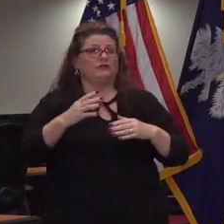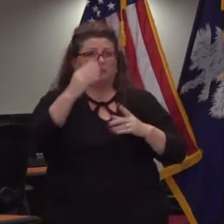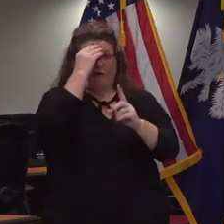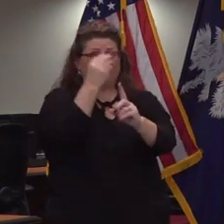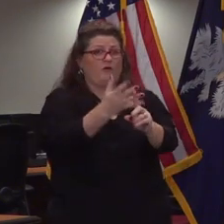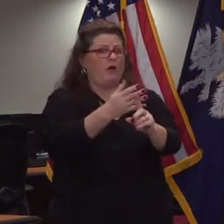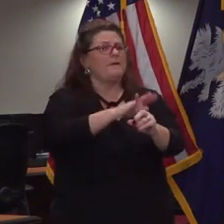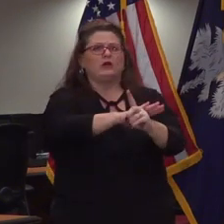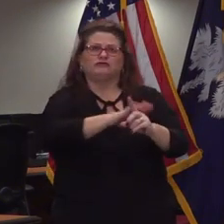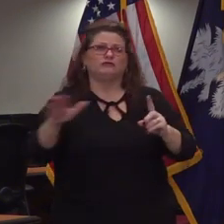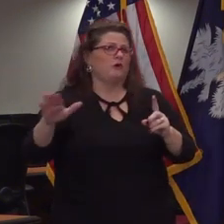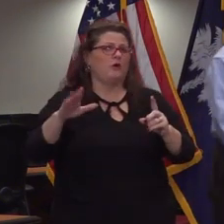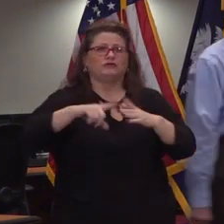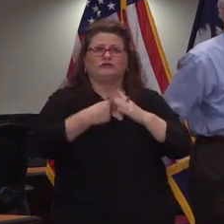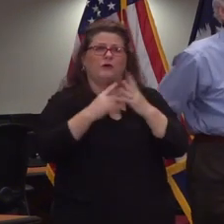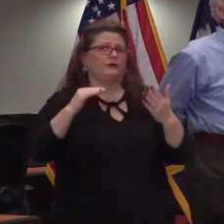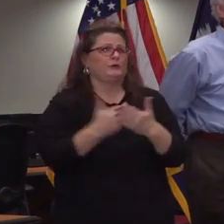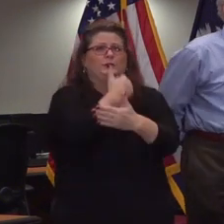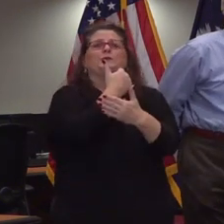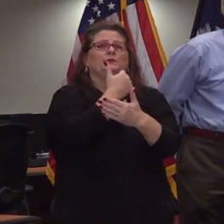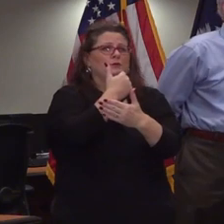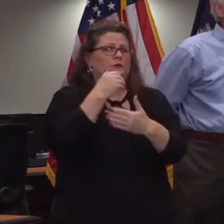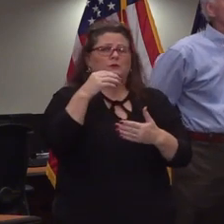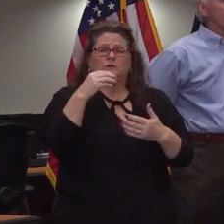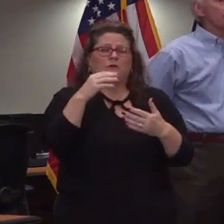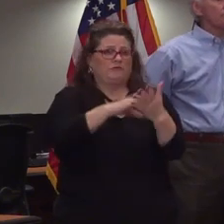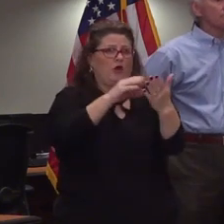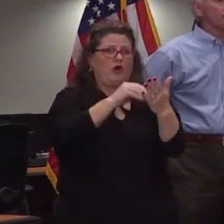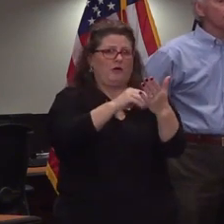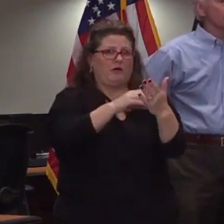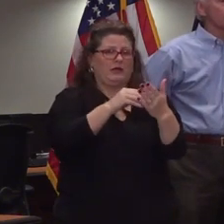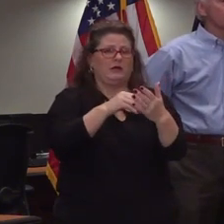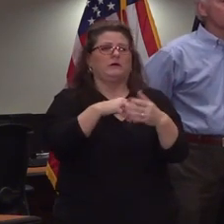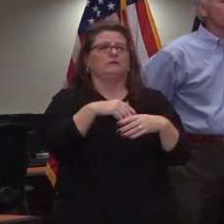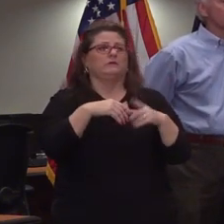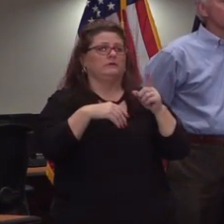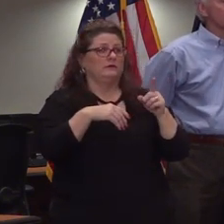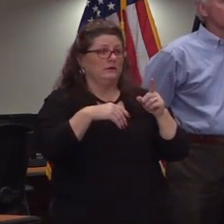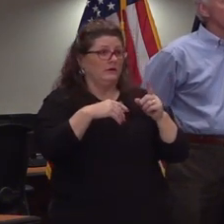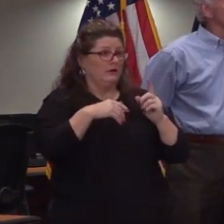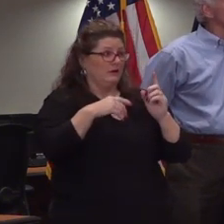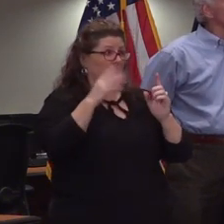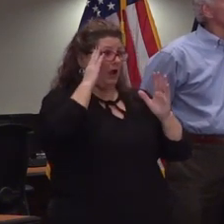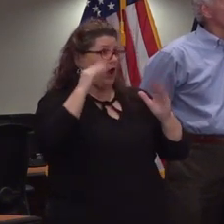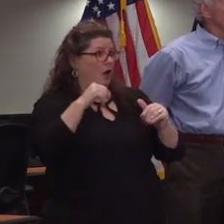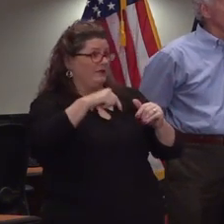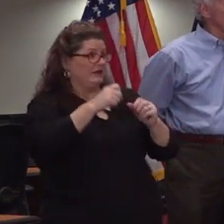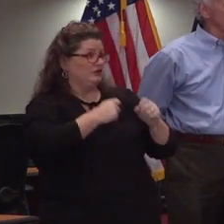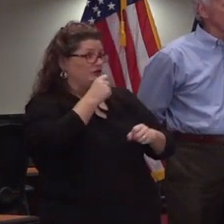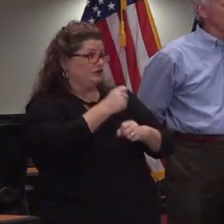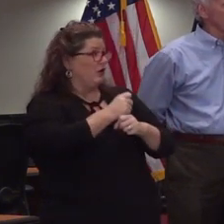changed can you address when and whether all subjects all standards should at least be attempted to be covered this year sure